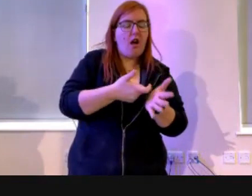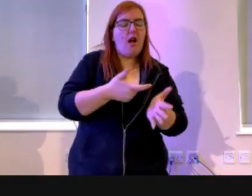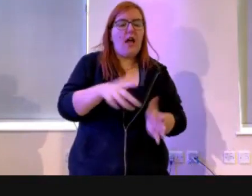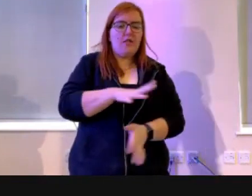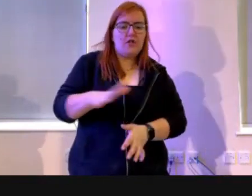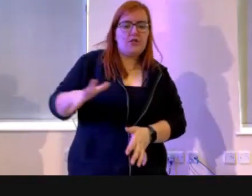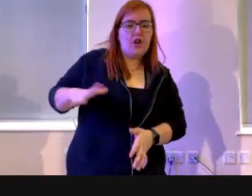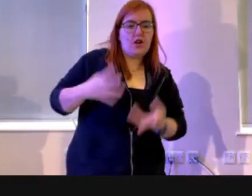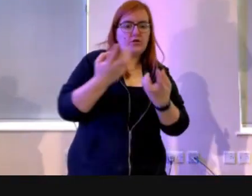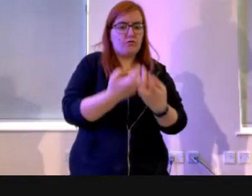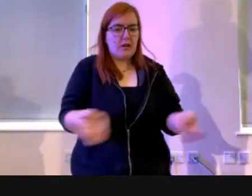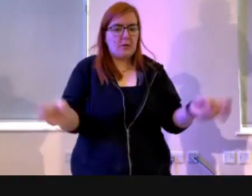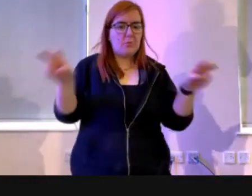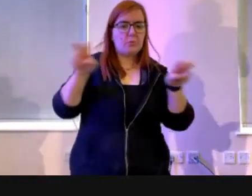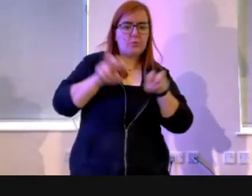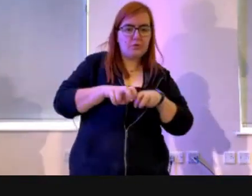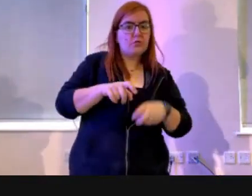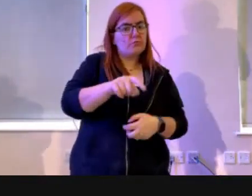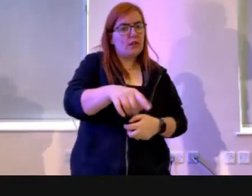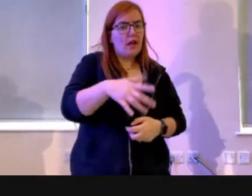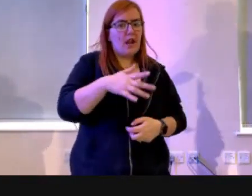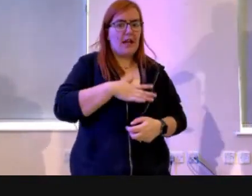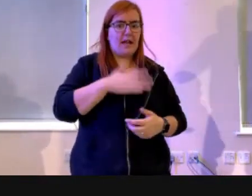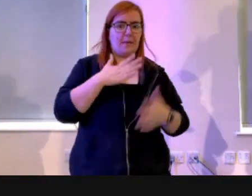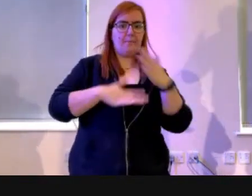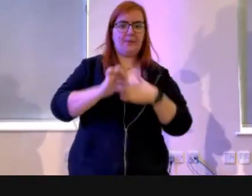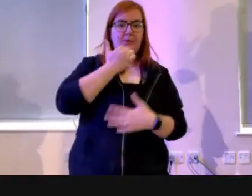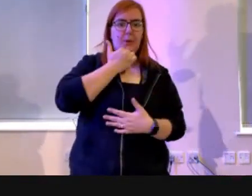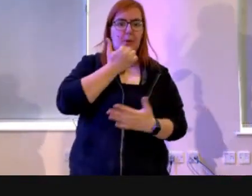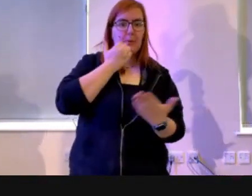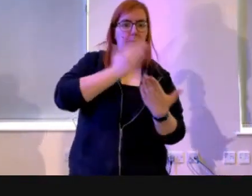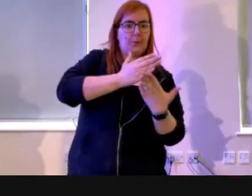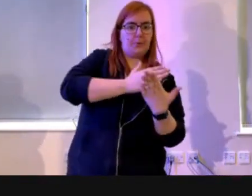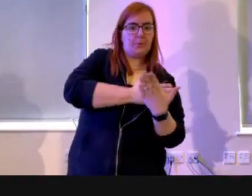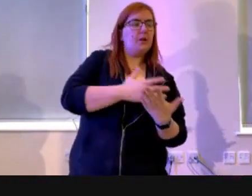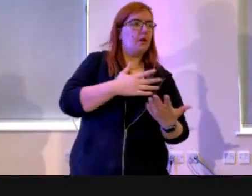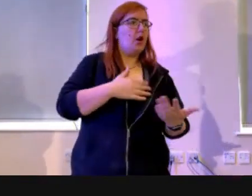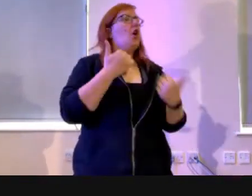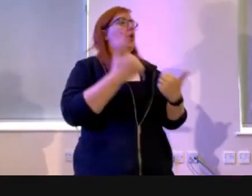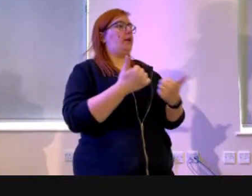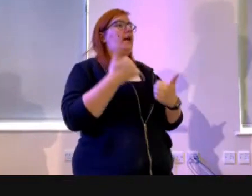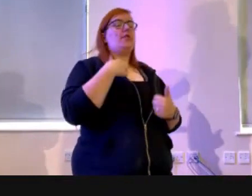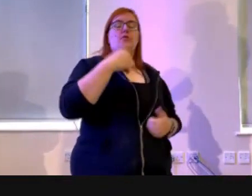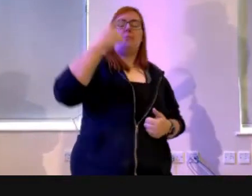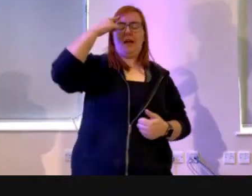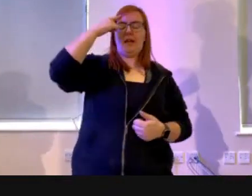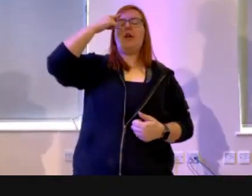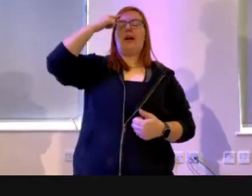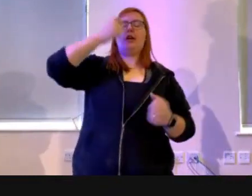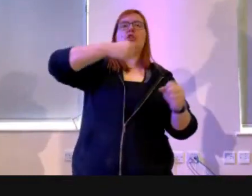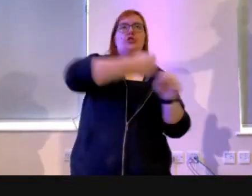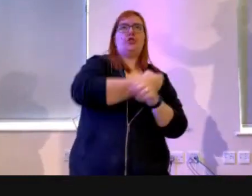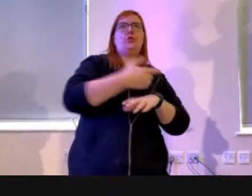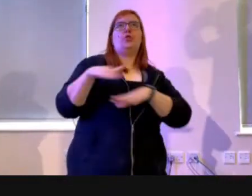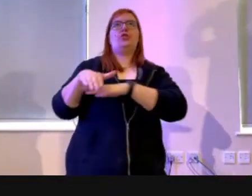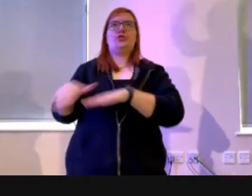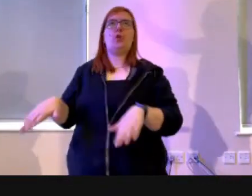and knightly code, know, things that you should do. And I kind of had this idea in my head, these are the do's and these are the don't. And by the time I was at